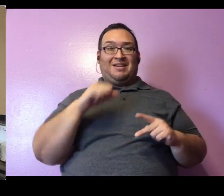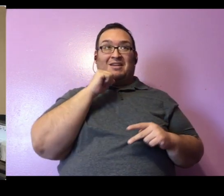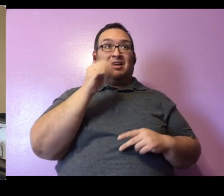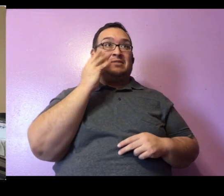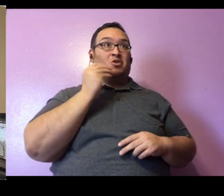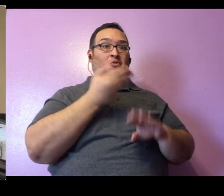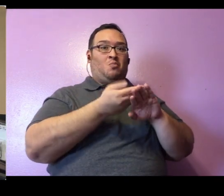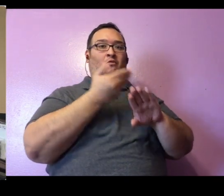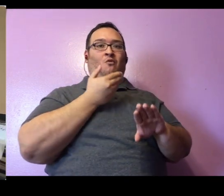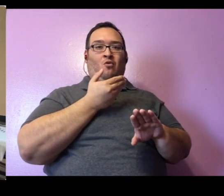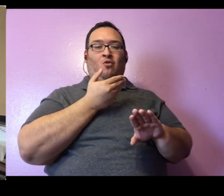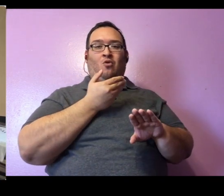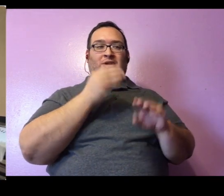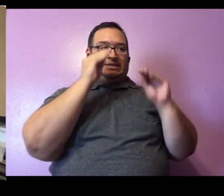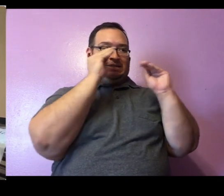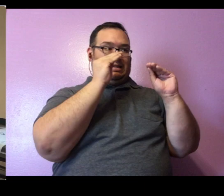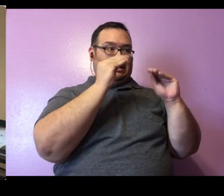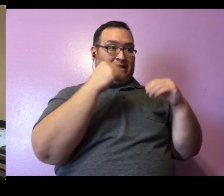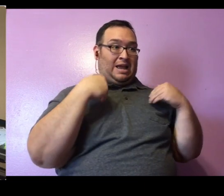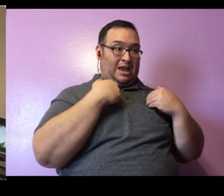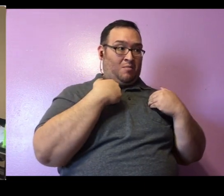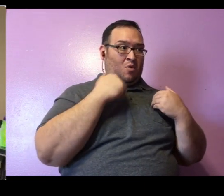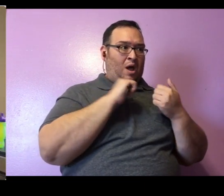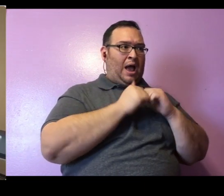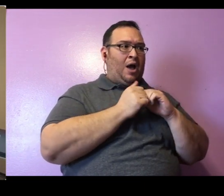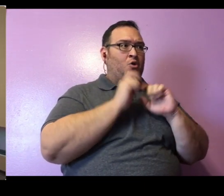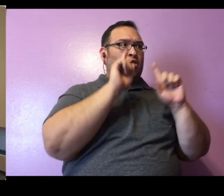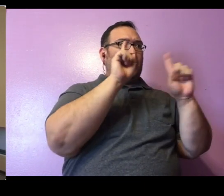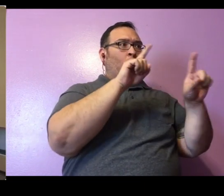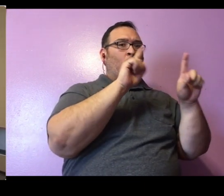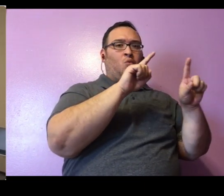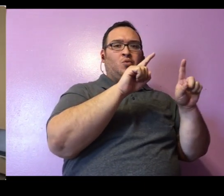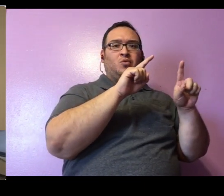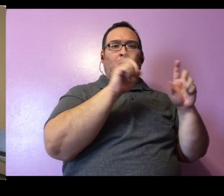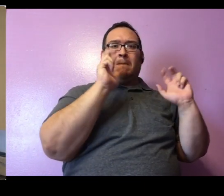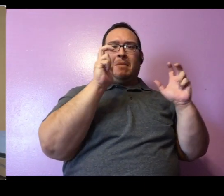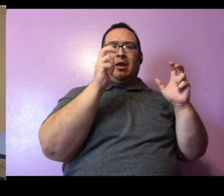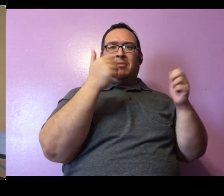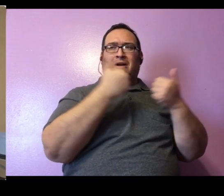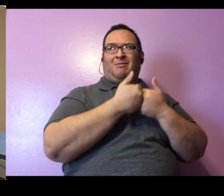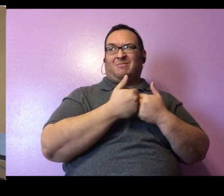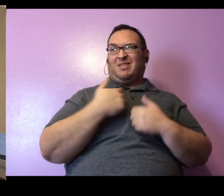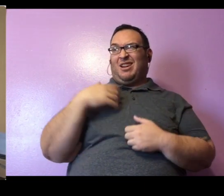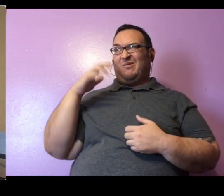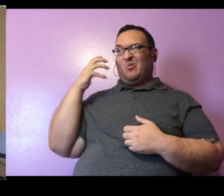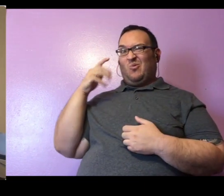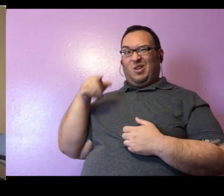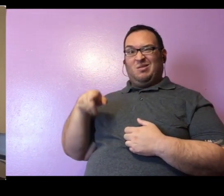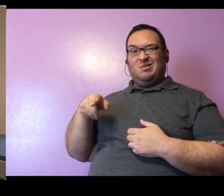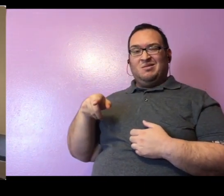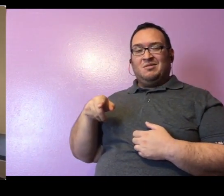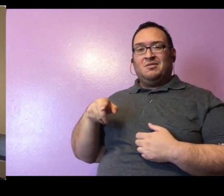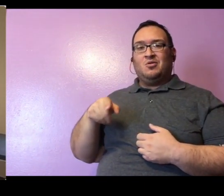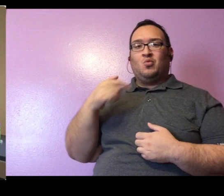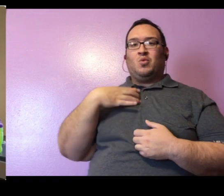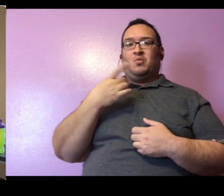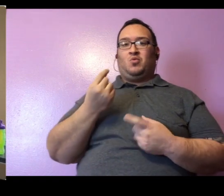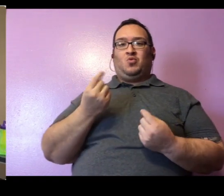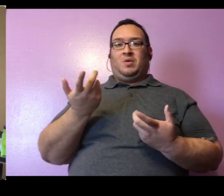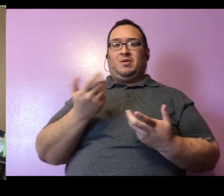to do before is teaching an animal how to go to basketball games. Kind of a crazy thing. So what we started by doing is we would take